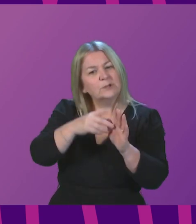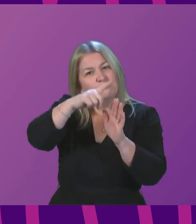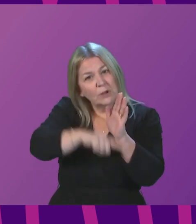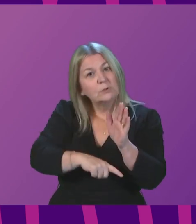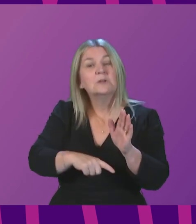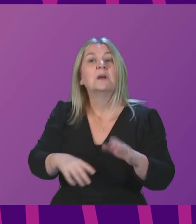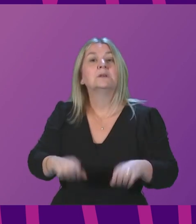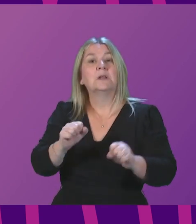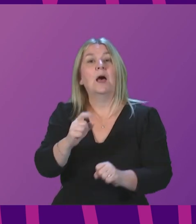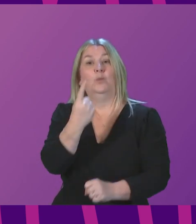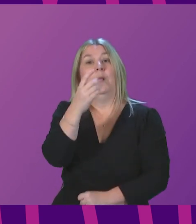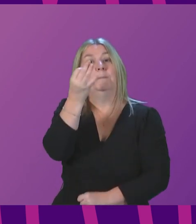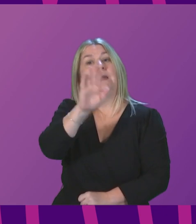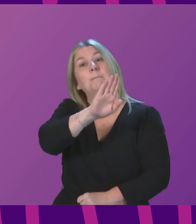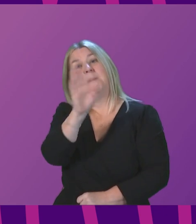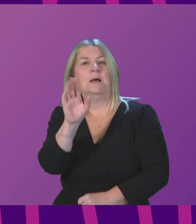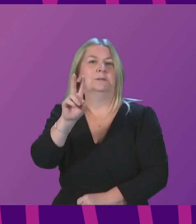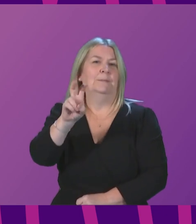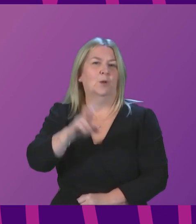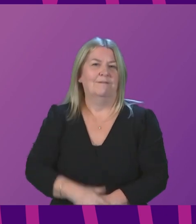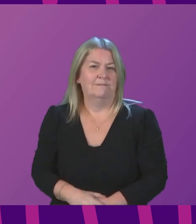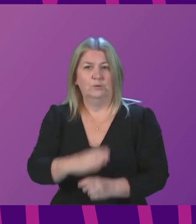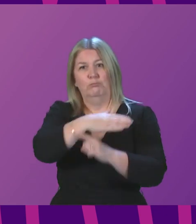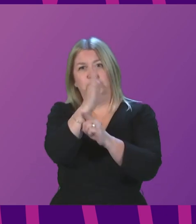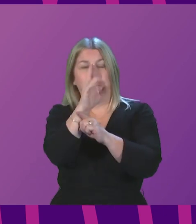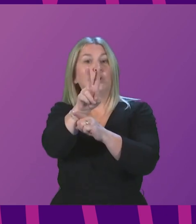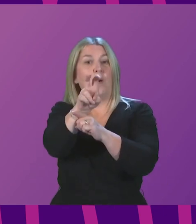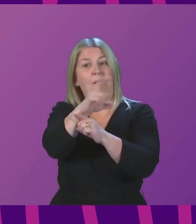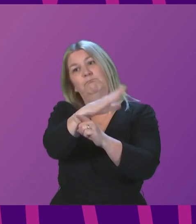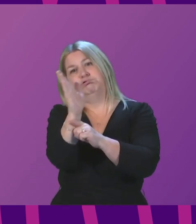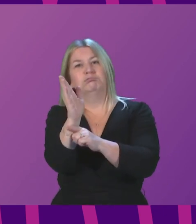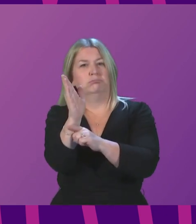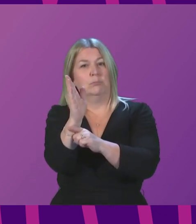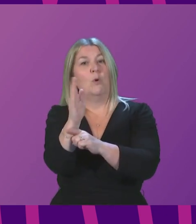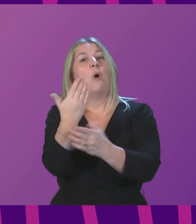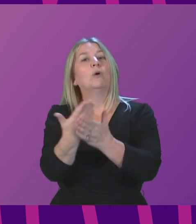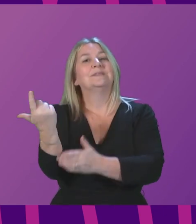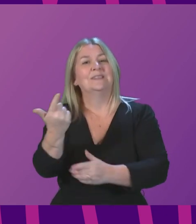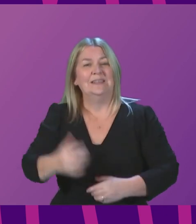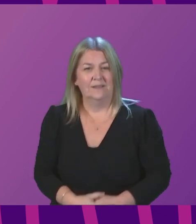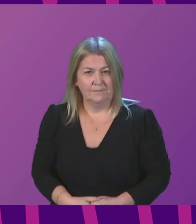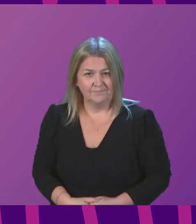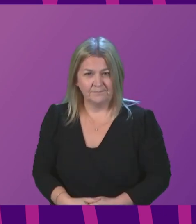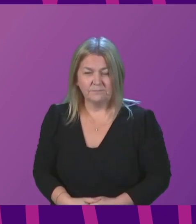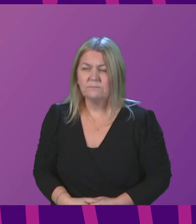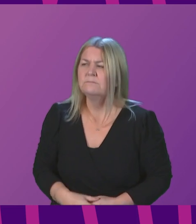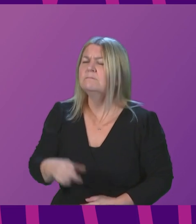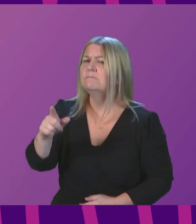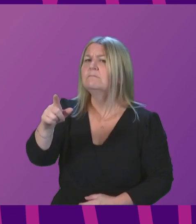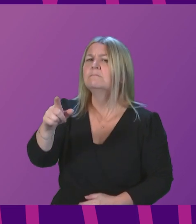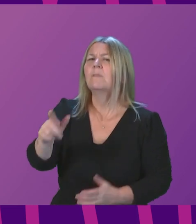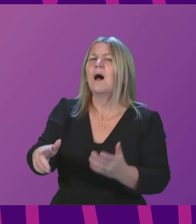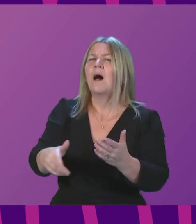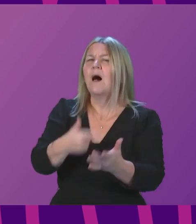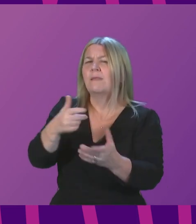effect at one minute past midnight tomorrow morning, Friday the 17th. In actual fact, high level central guidance on the announcements